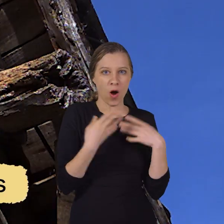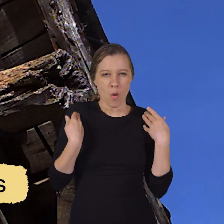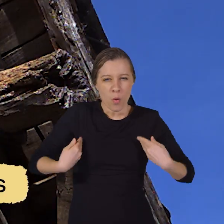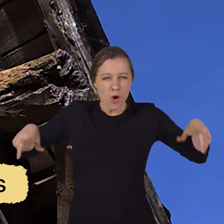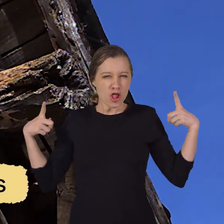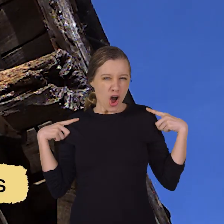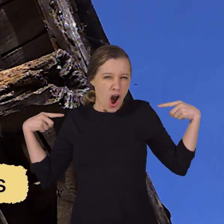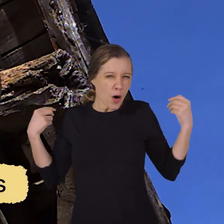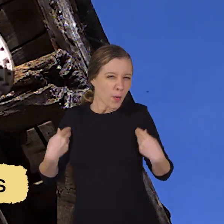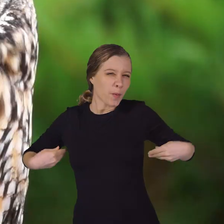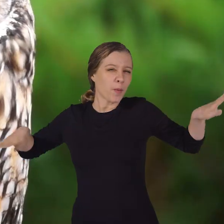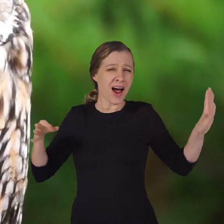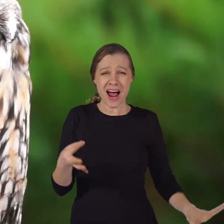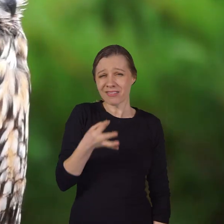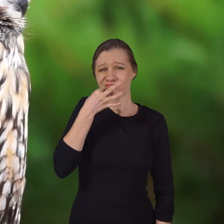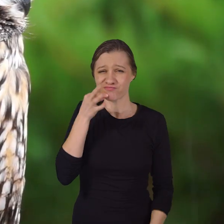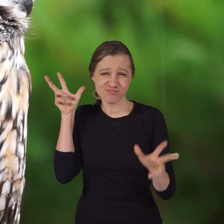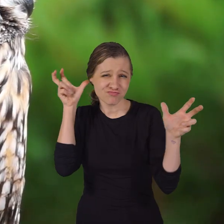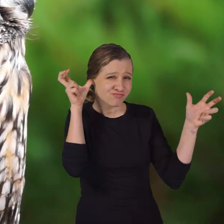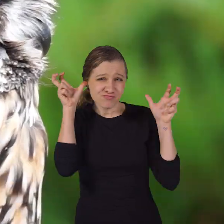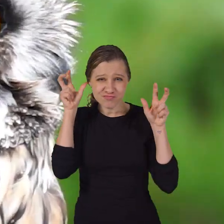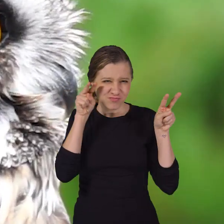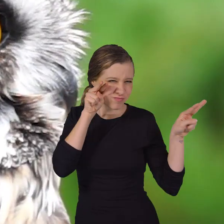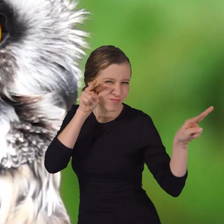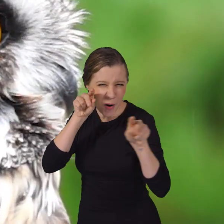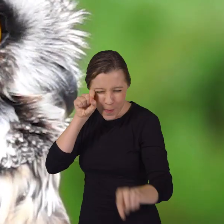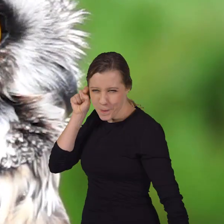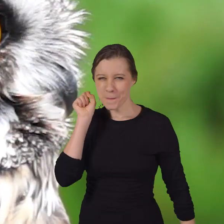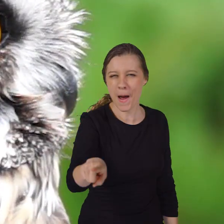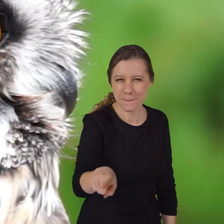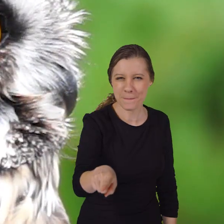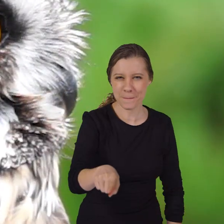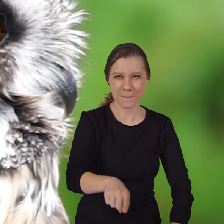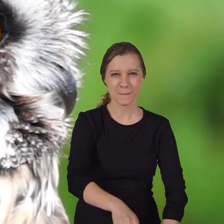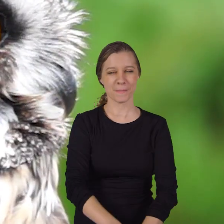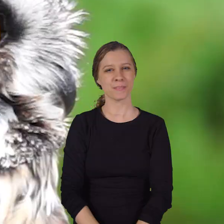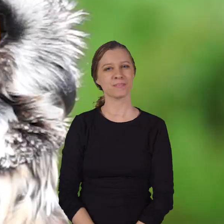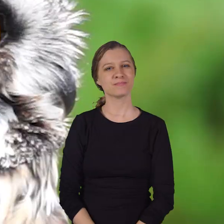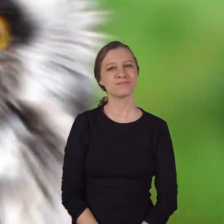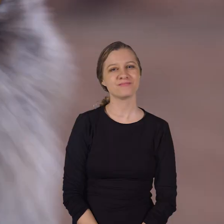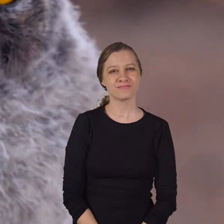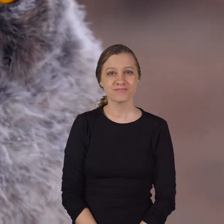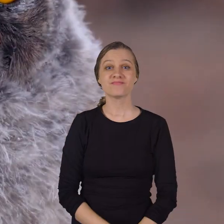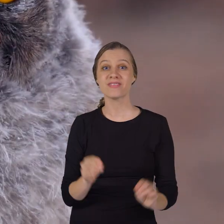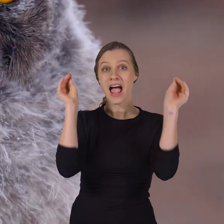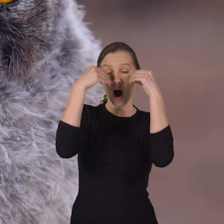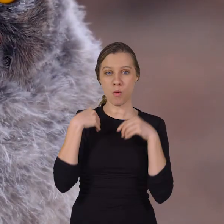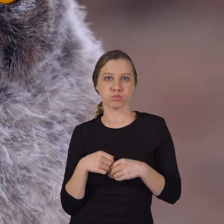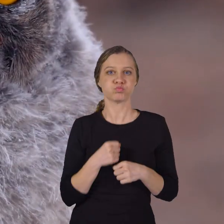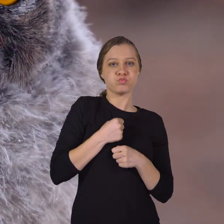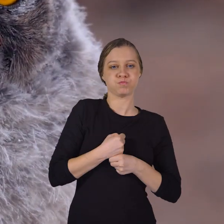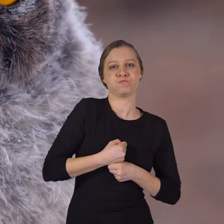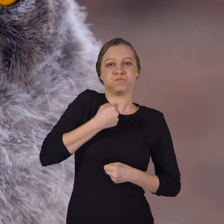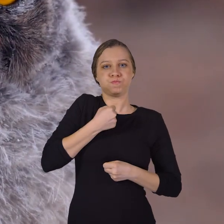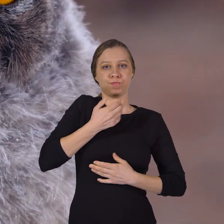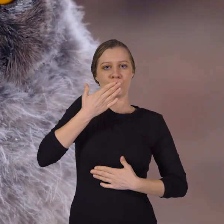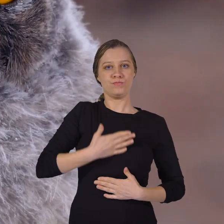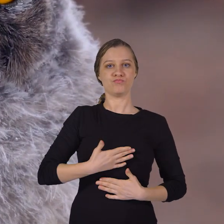long wings, and impeccable hearing and eyesight. All owls have an upright